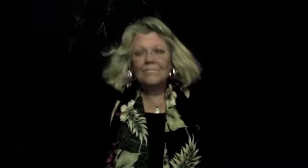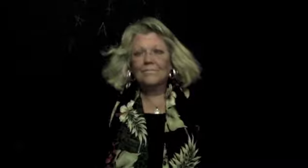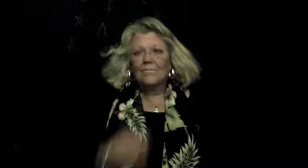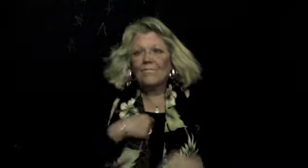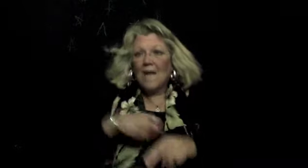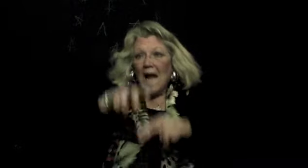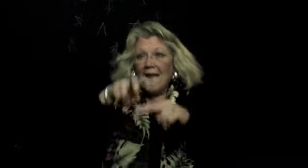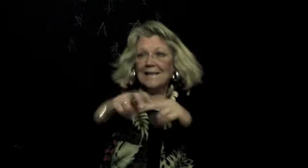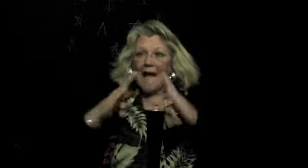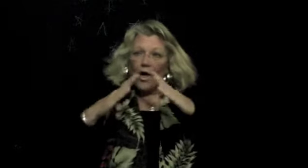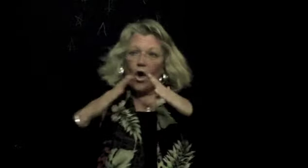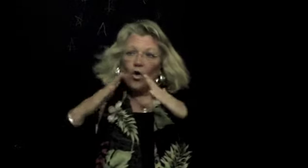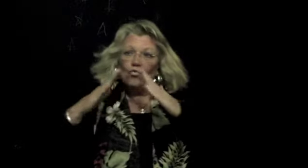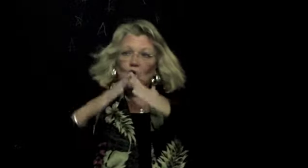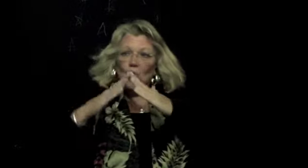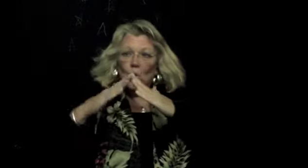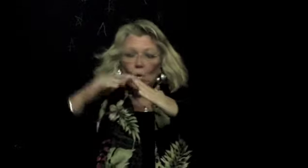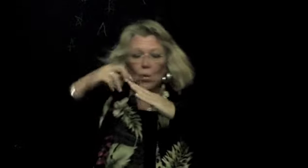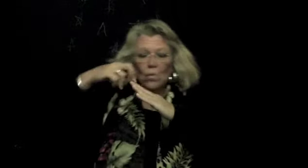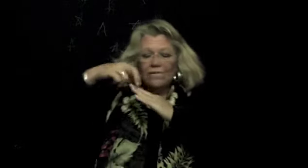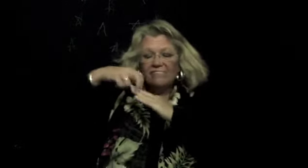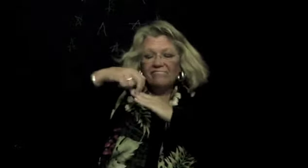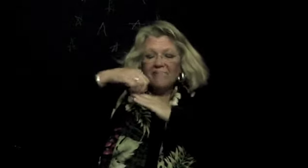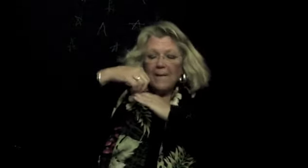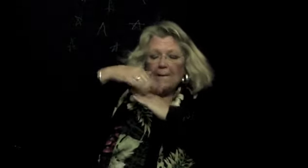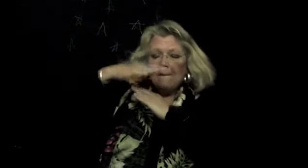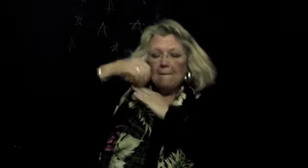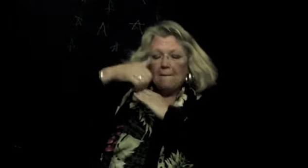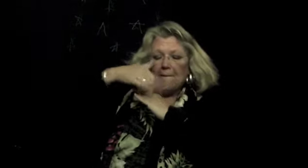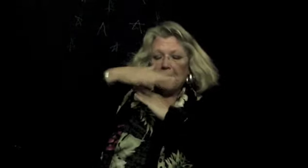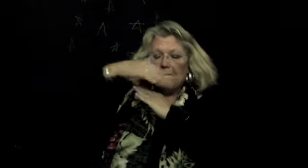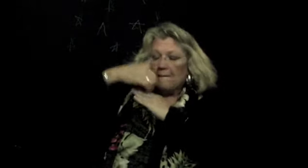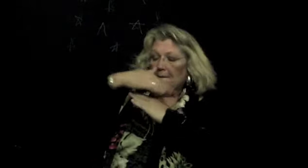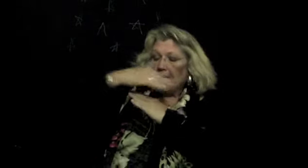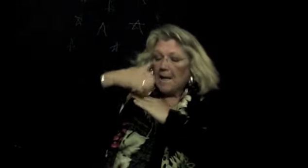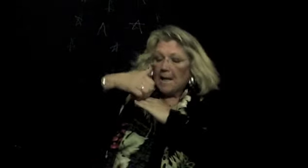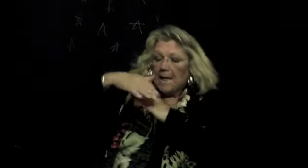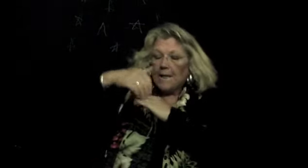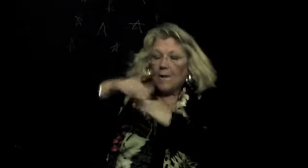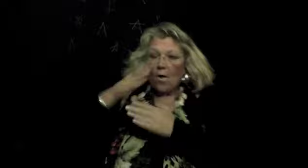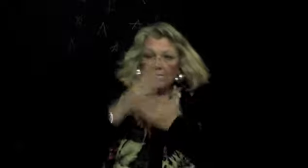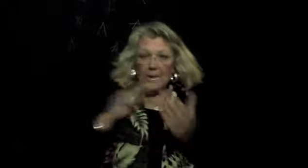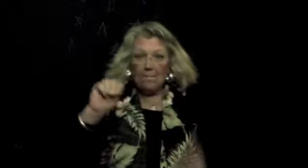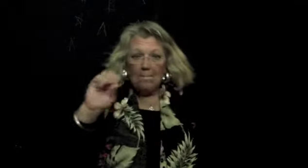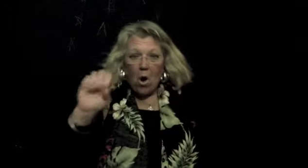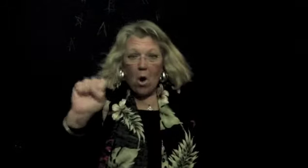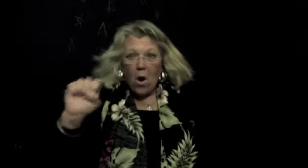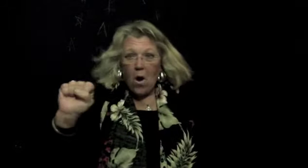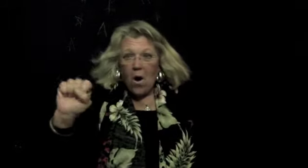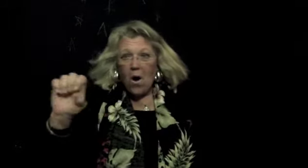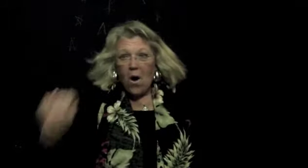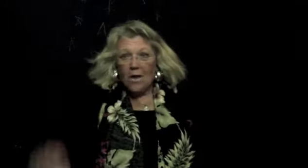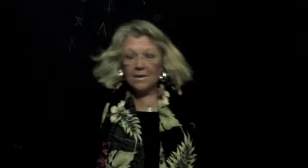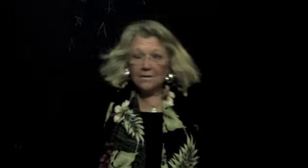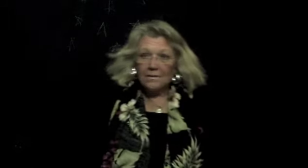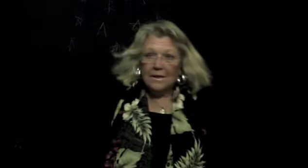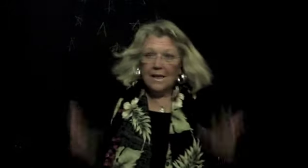I sat on the roof And kicked off the moss But a few